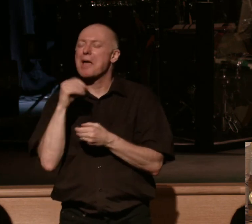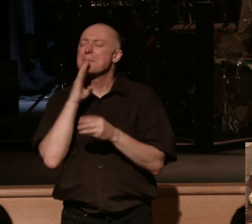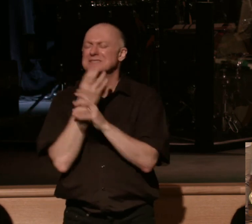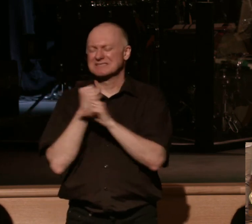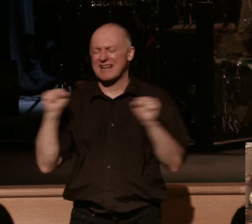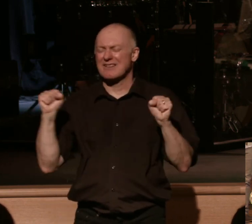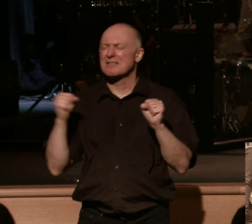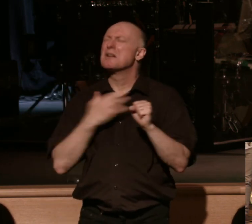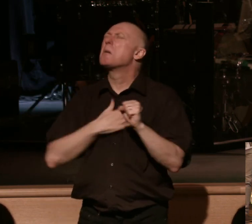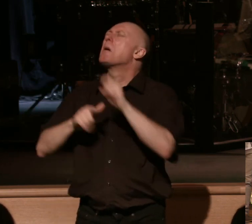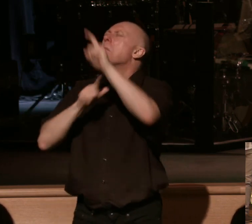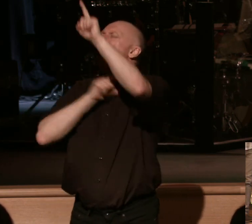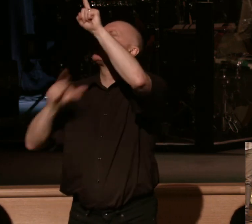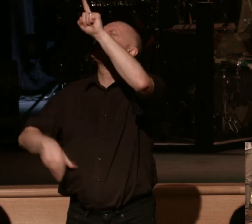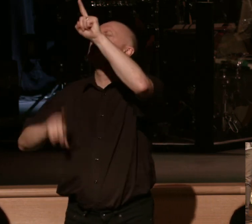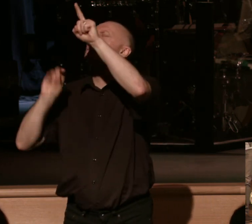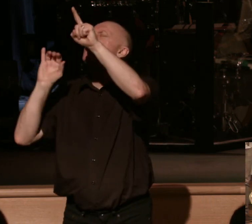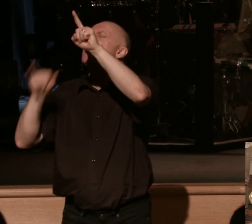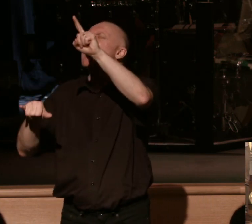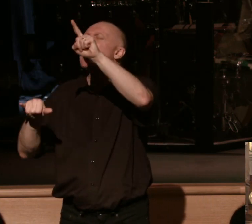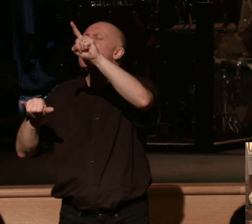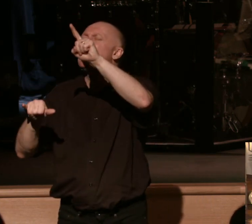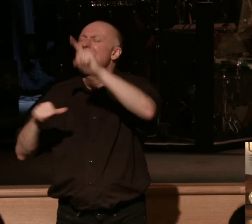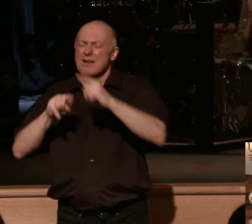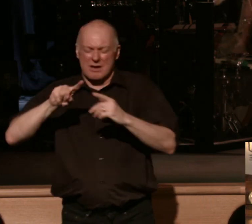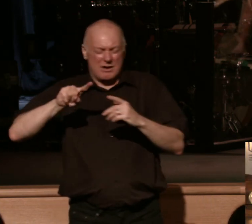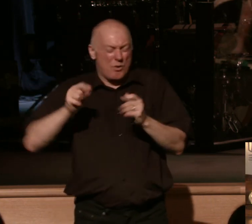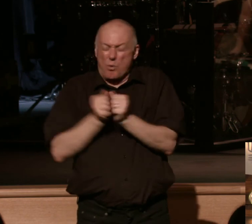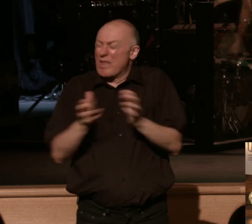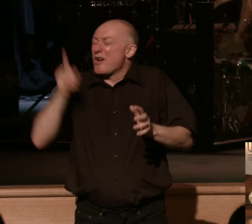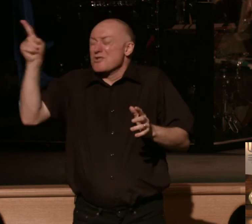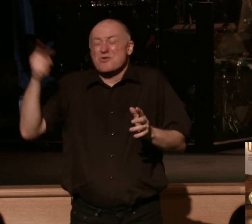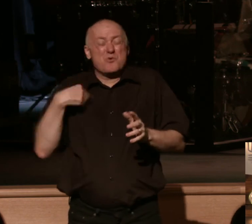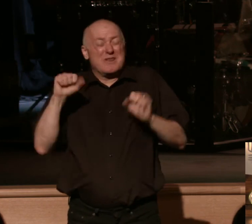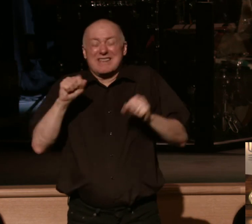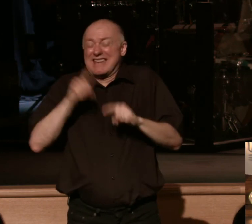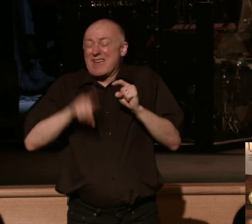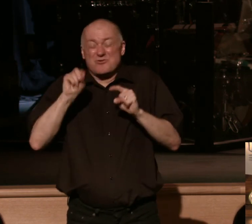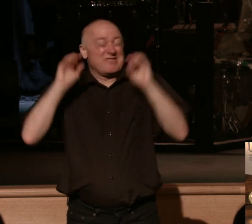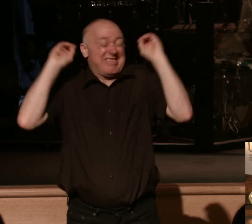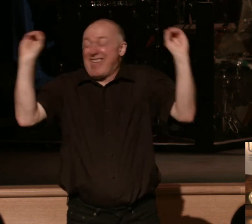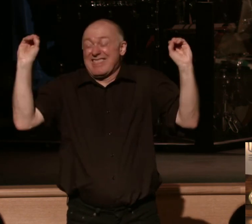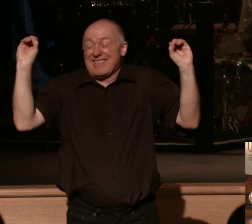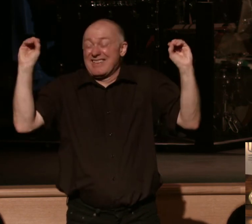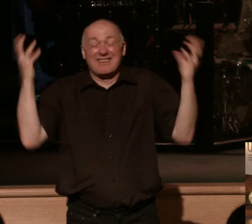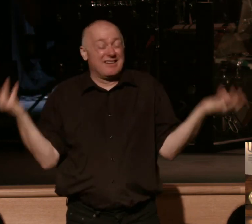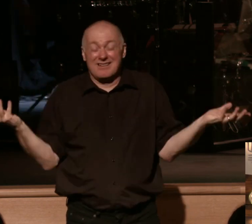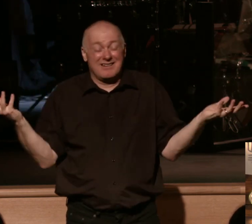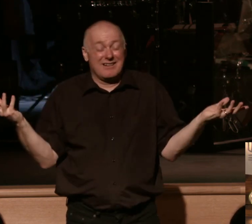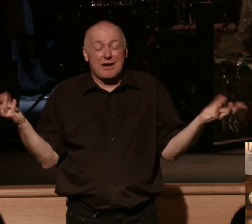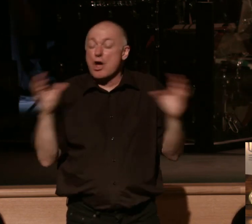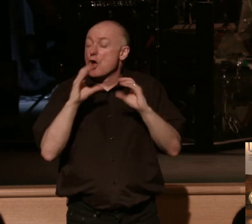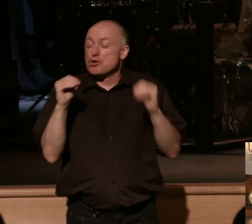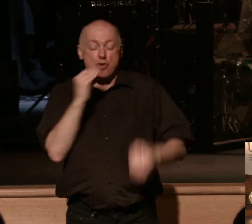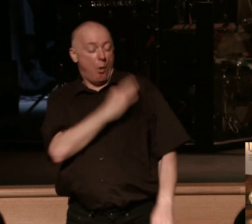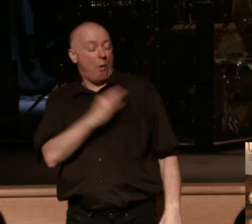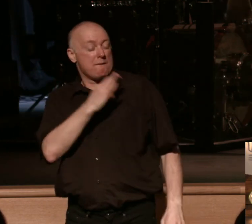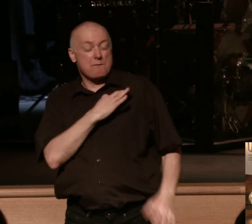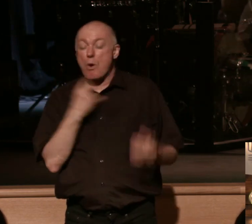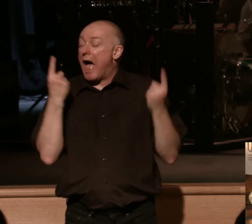please Lord would you be doing that as we began this message apart from you we can do nothing and so there's no there's no real fruit that will come apart from you and your grace